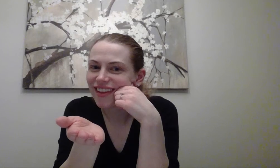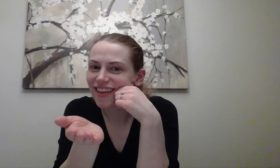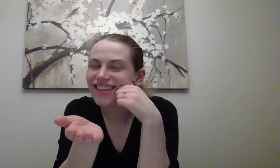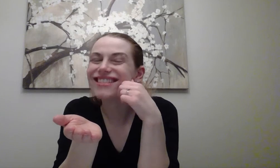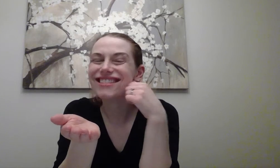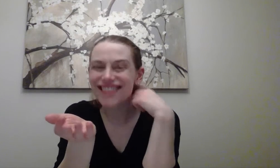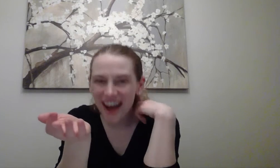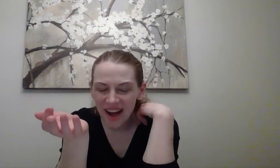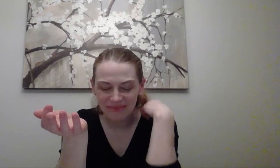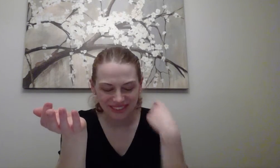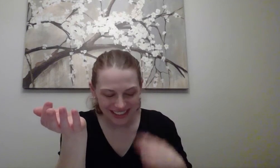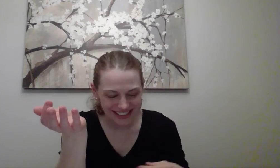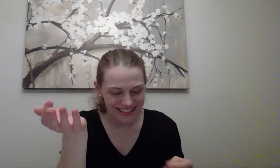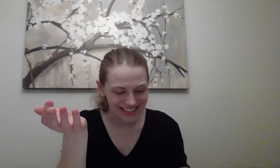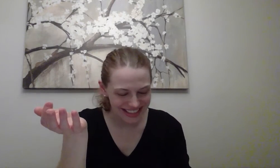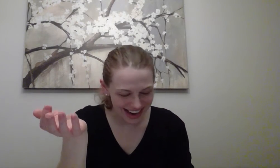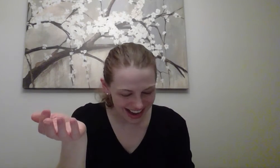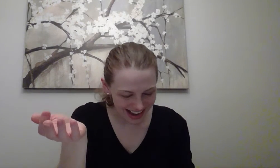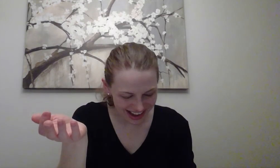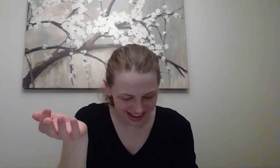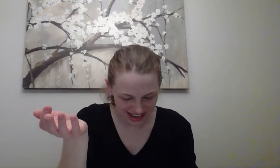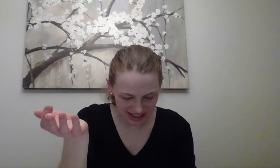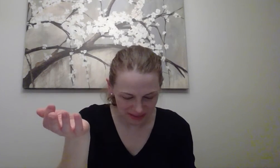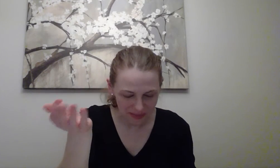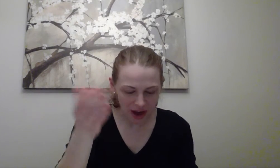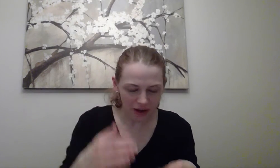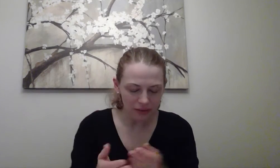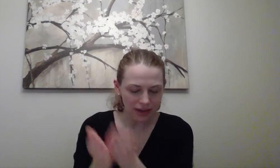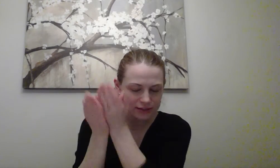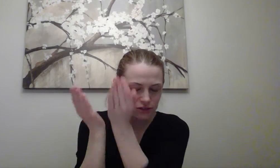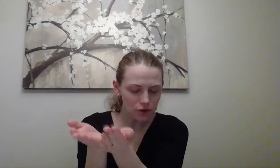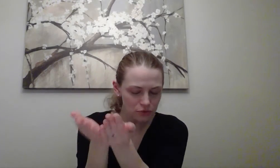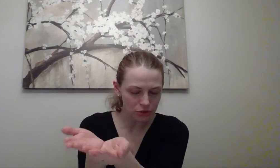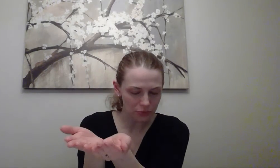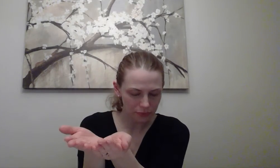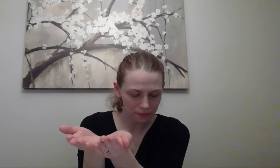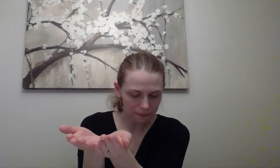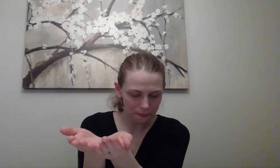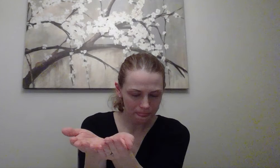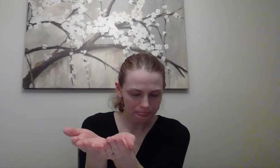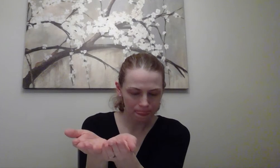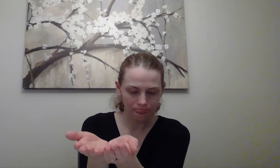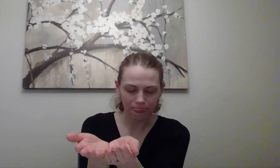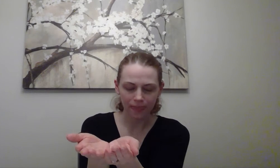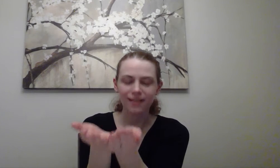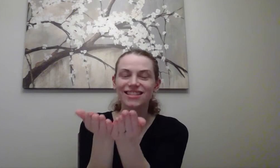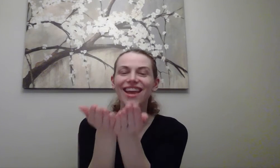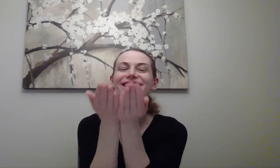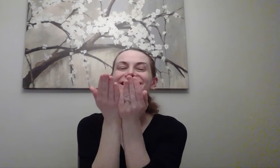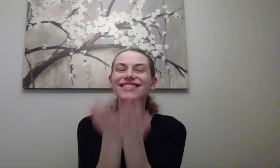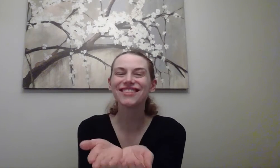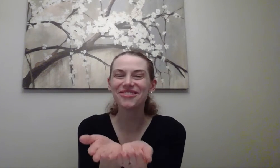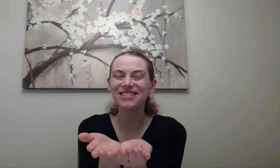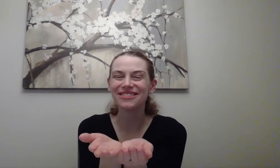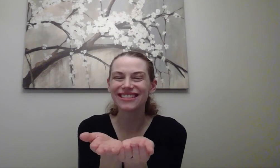Some. Good job. All right. got snowsuit. Say it. Snowsuit.